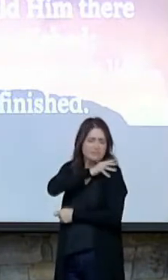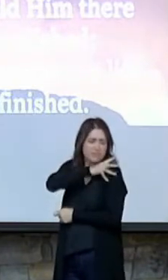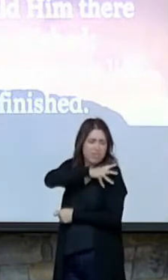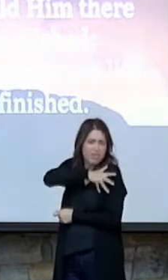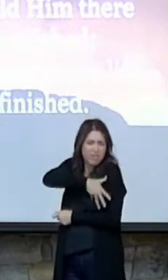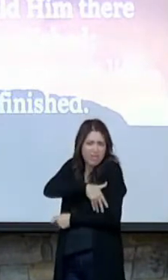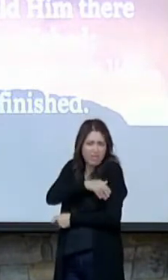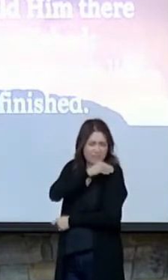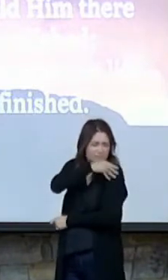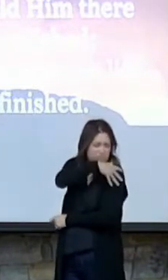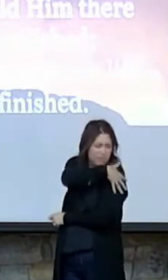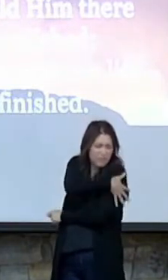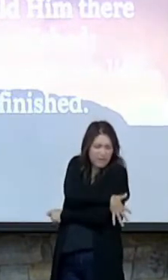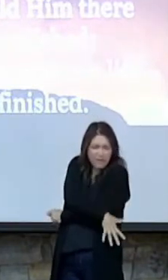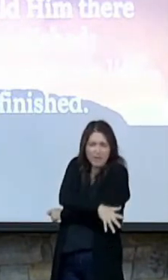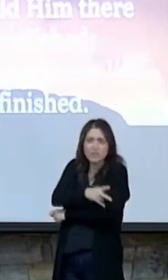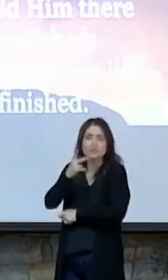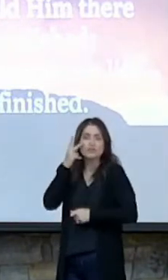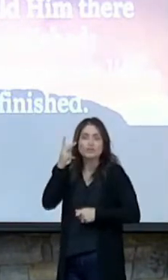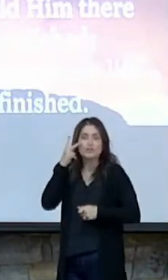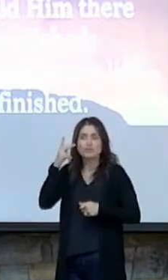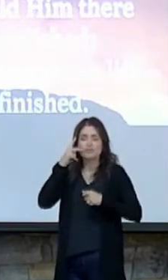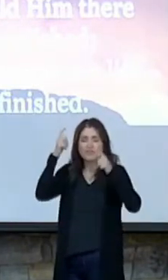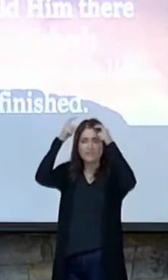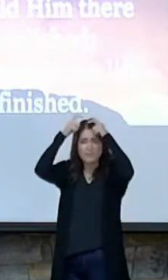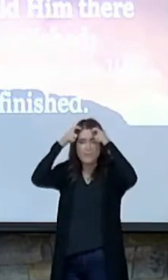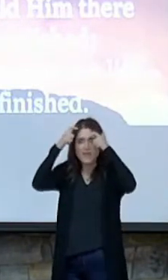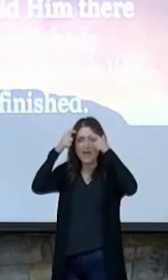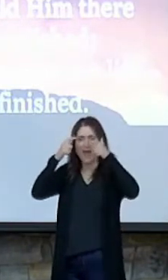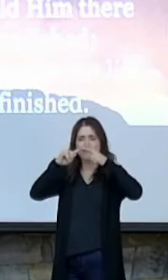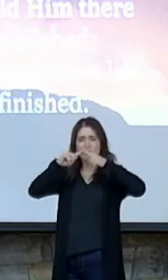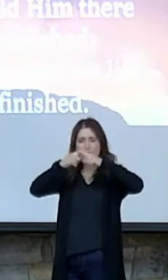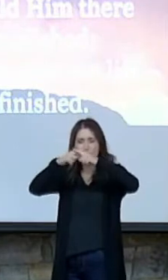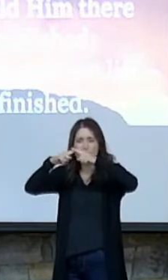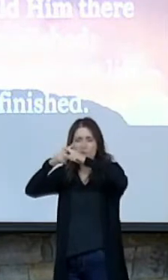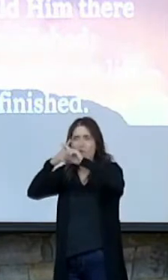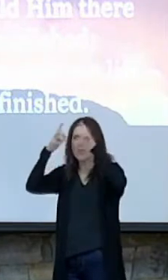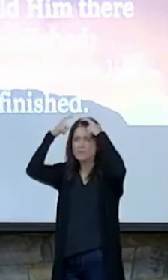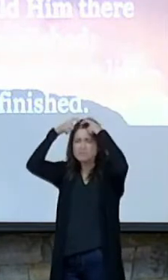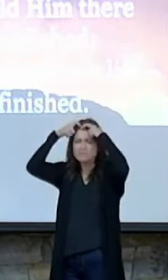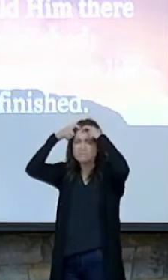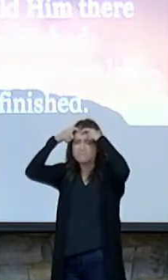cuts on his head from the crown of thorns that were pushed down on his scalp?